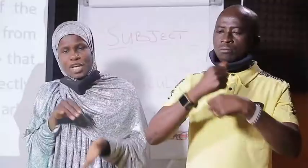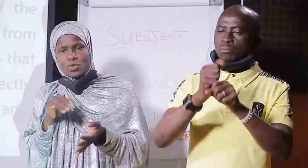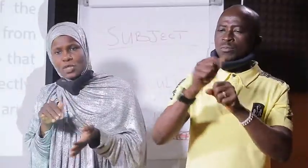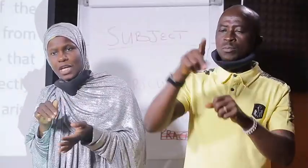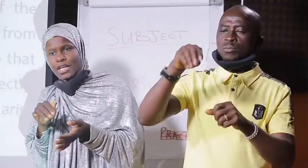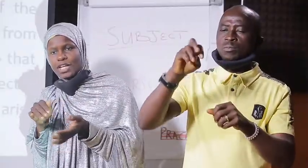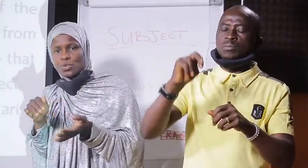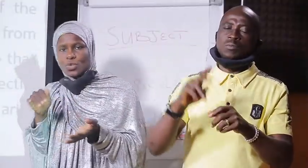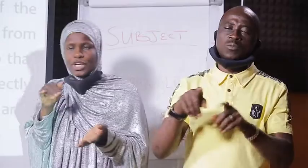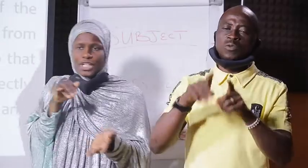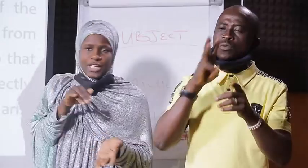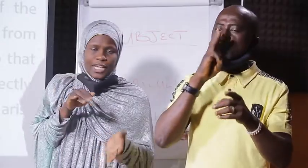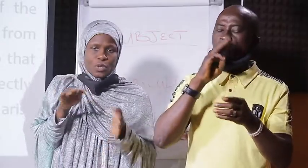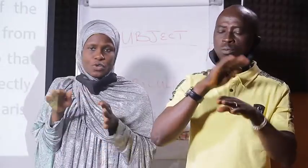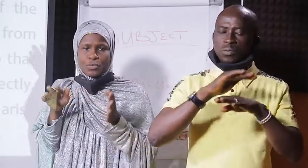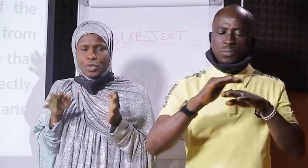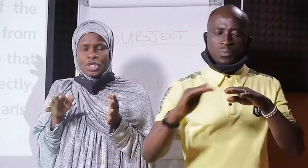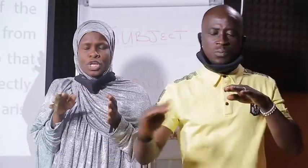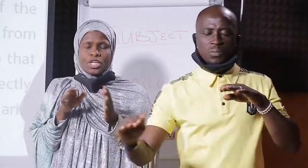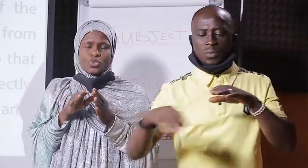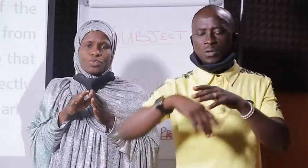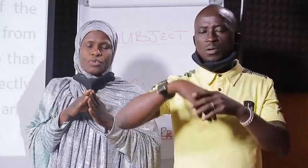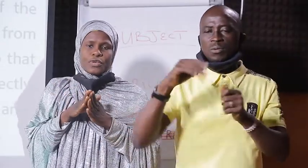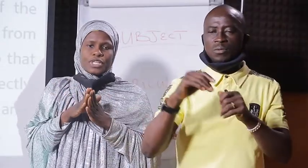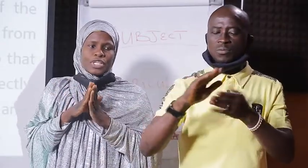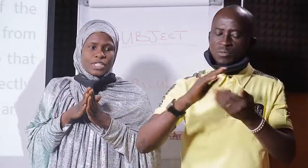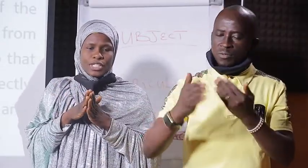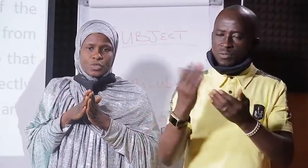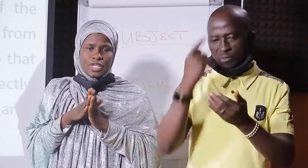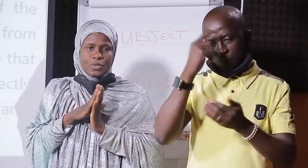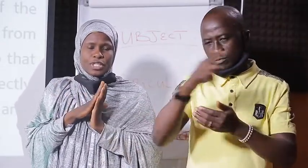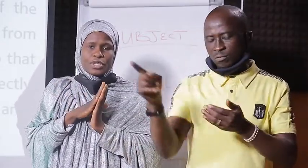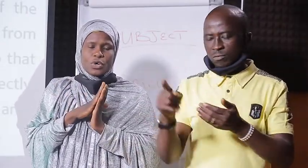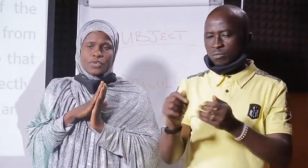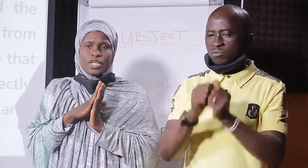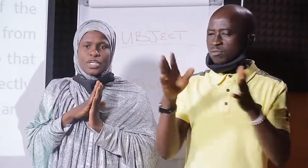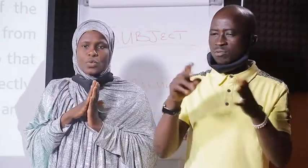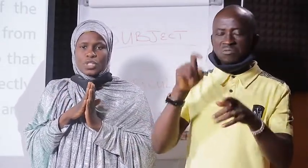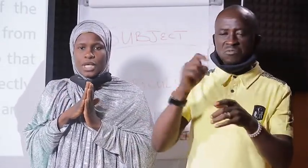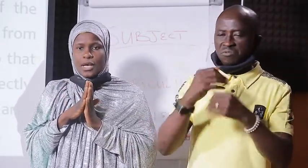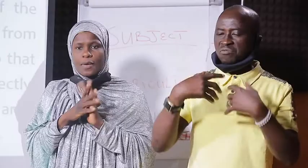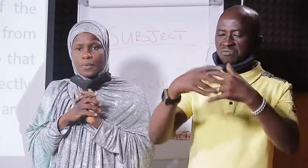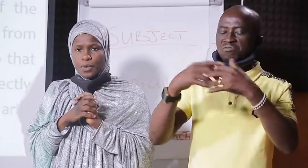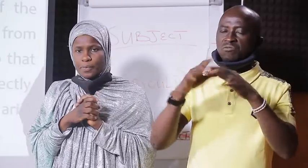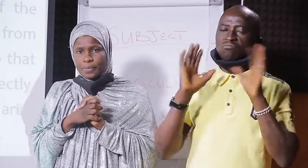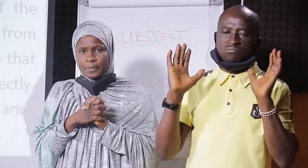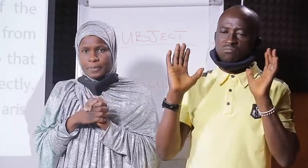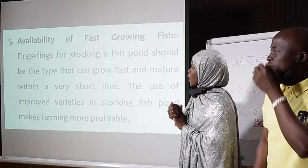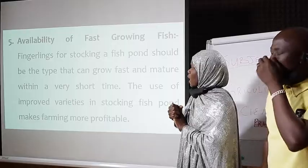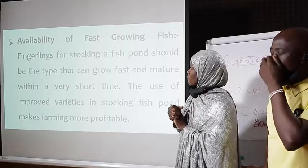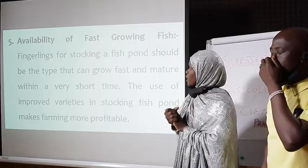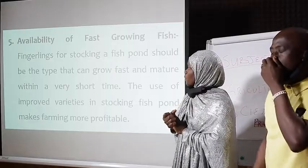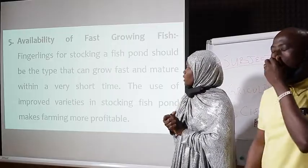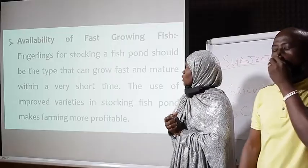so that the water that will be going in and out of the pond it will be very easy without the need of any water pump